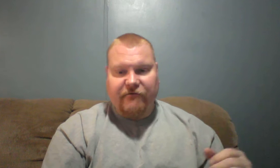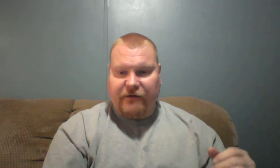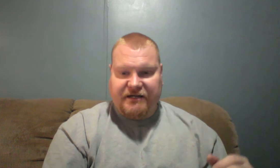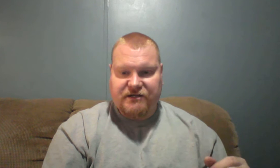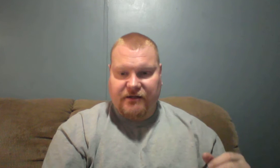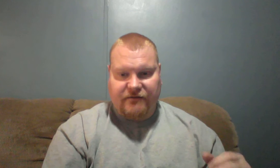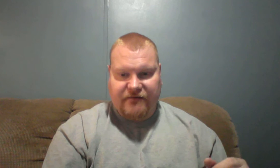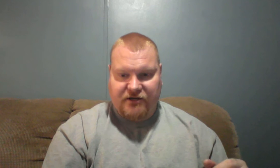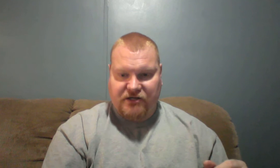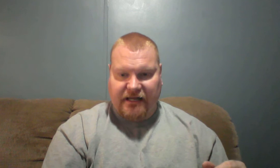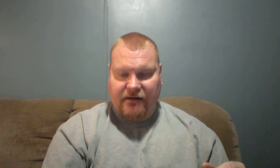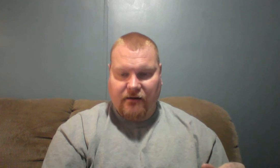reach the finish line.